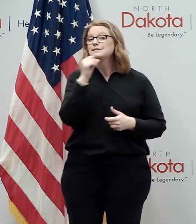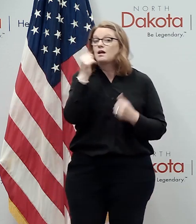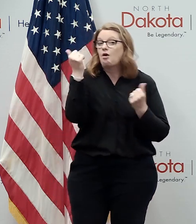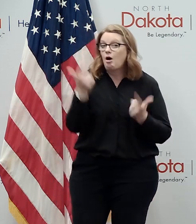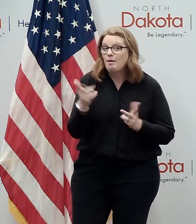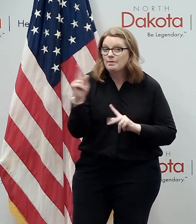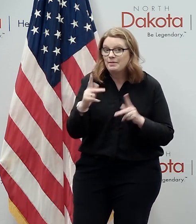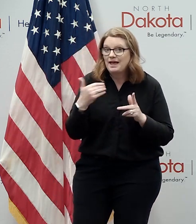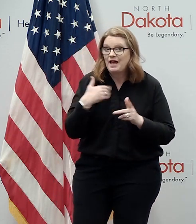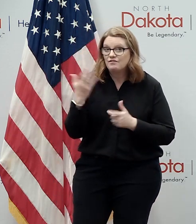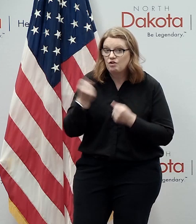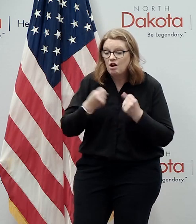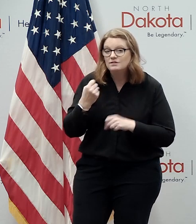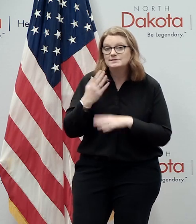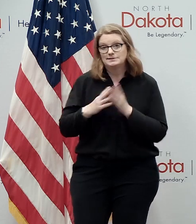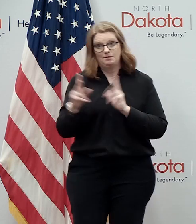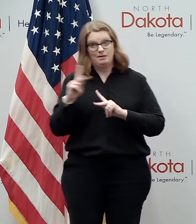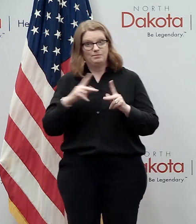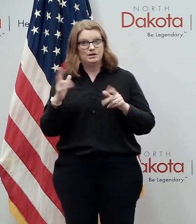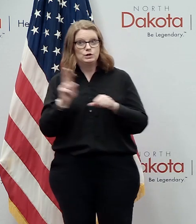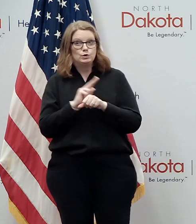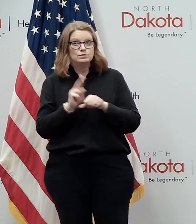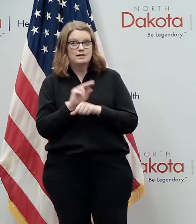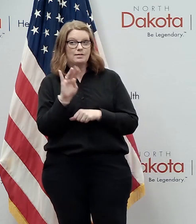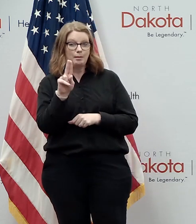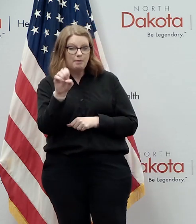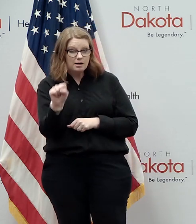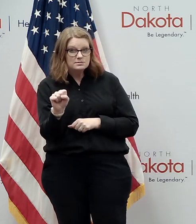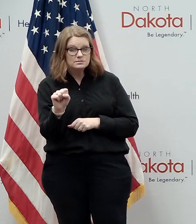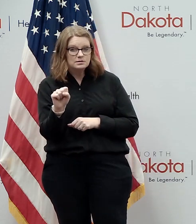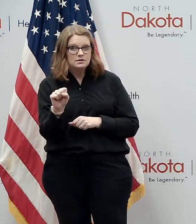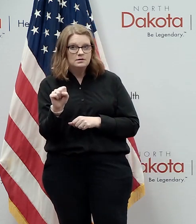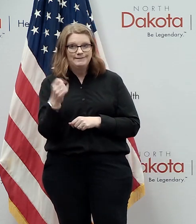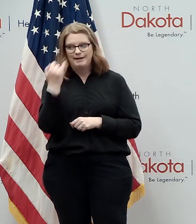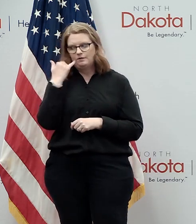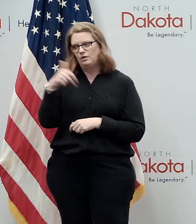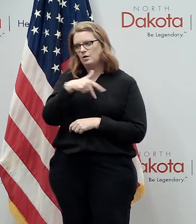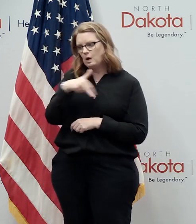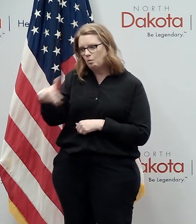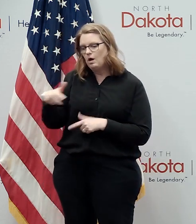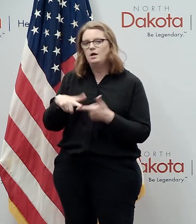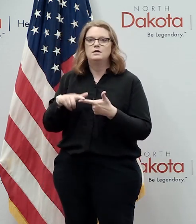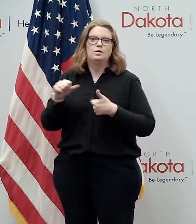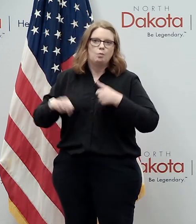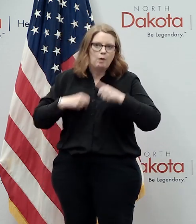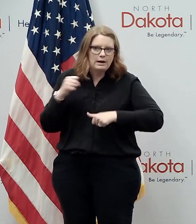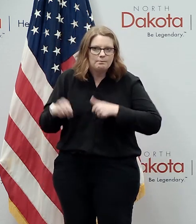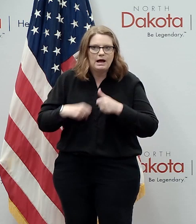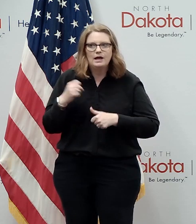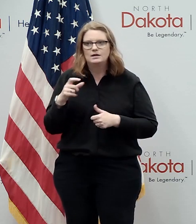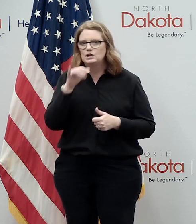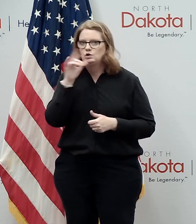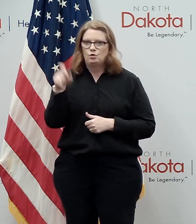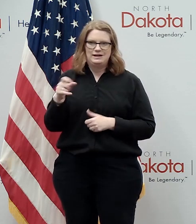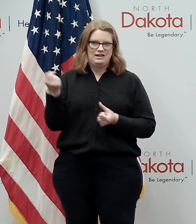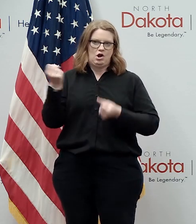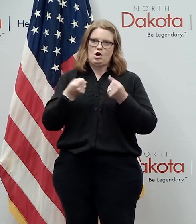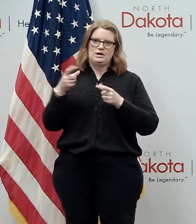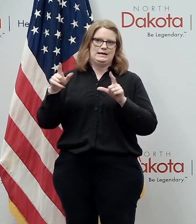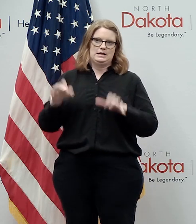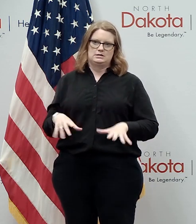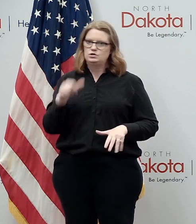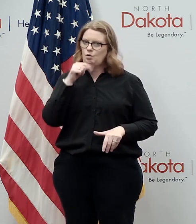people in our metro areas take public transportation but if you've got a you can walk to the fargo dome you can ride a bike to the fargo dome you don't need a vehicle to get tested